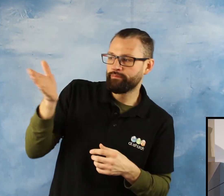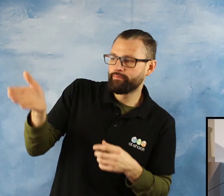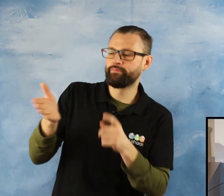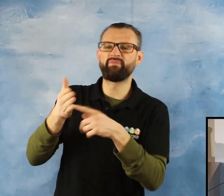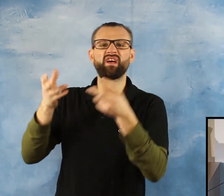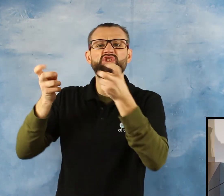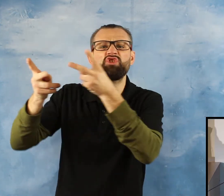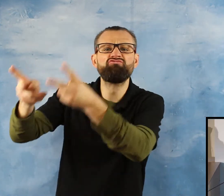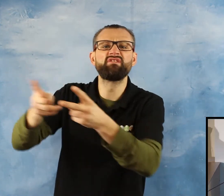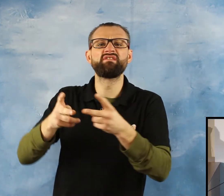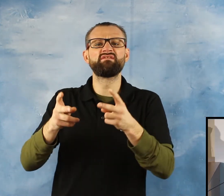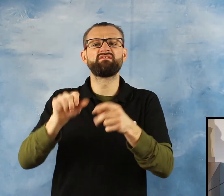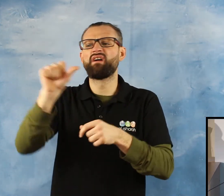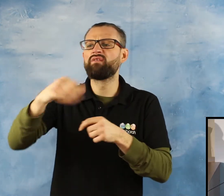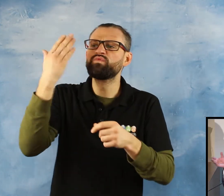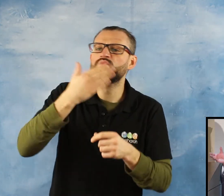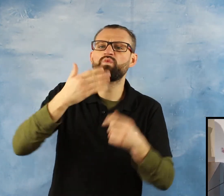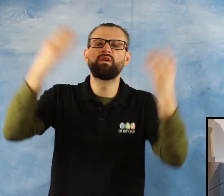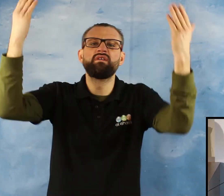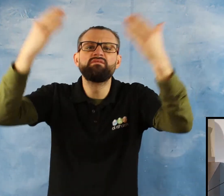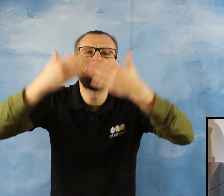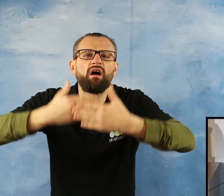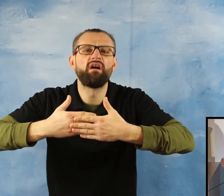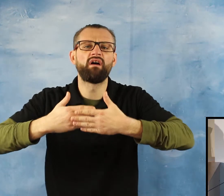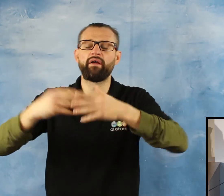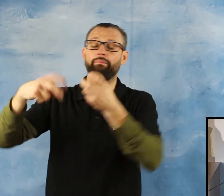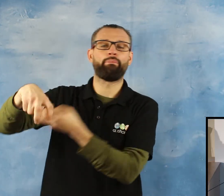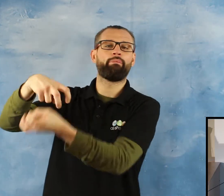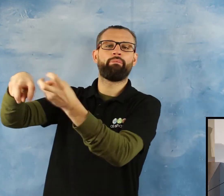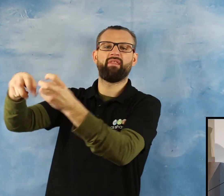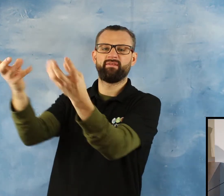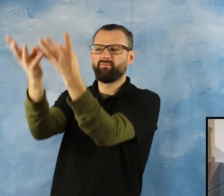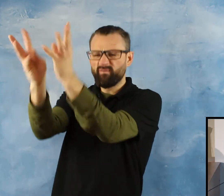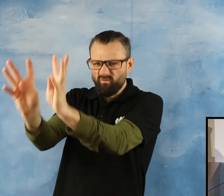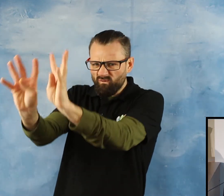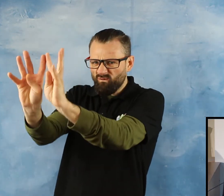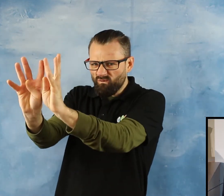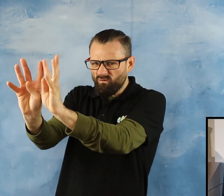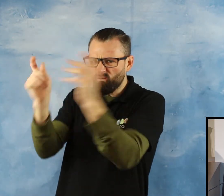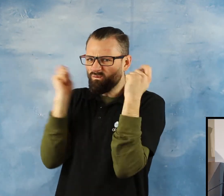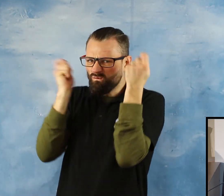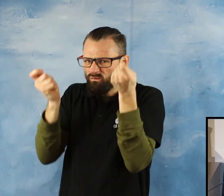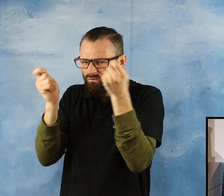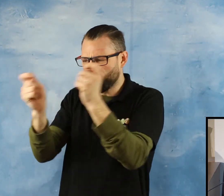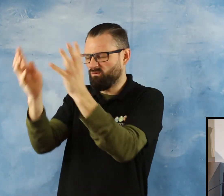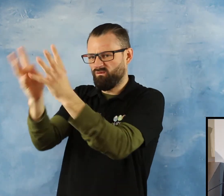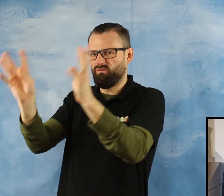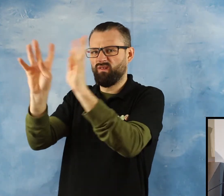Al You see the young people Are hanging around In one of the hands There are some kind of chips And fried chicken